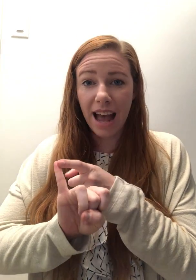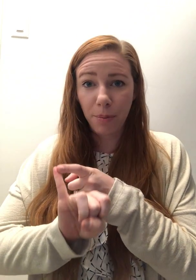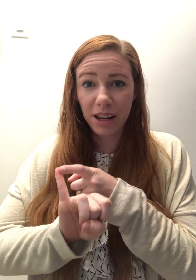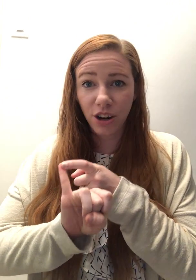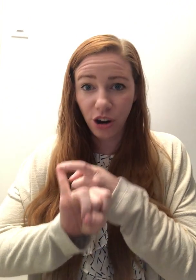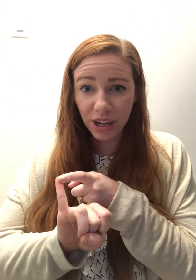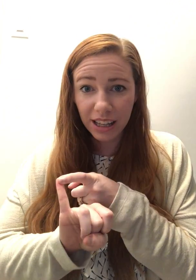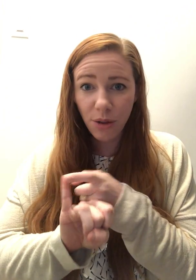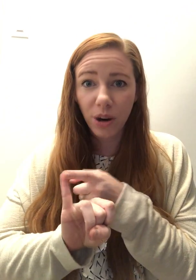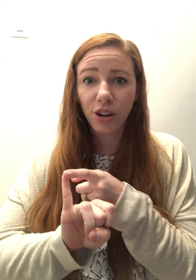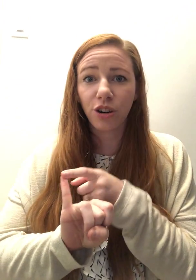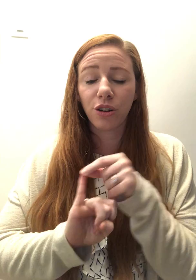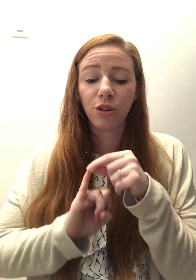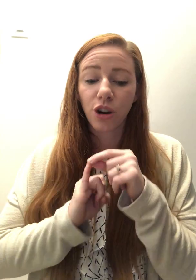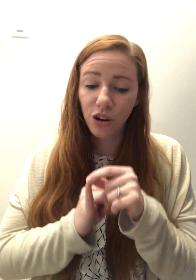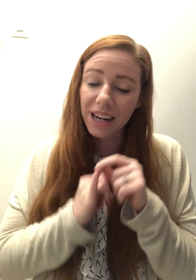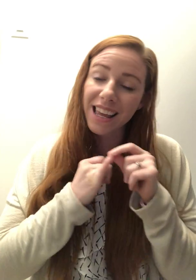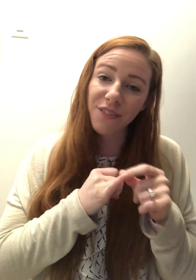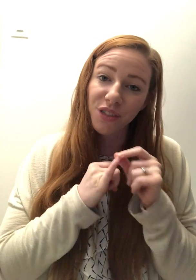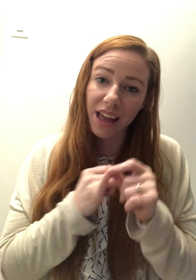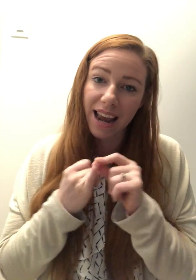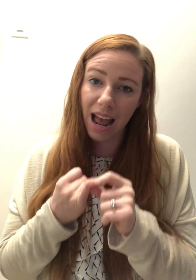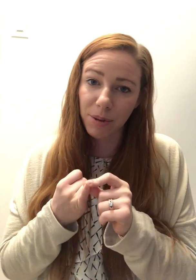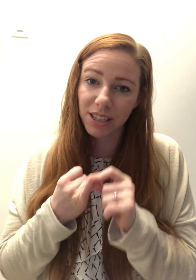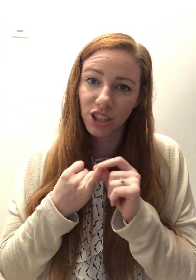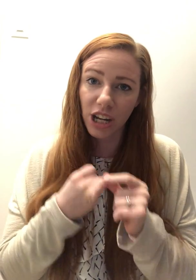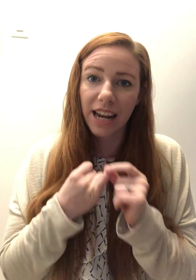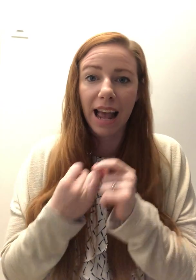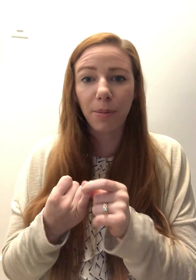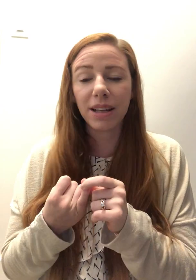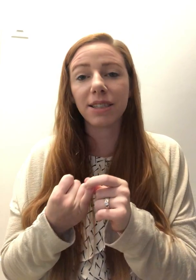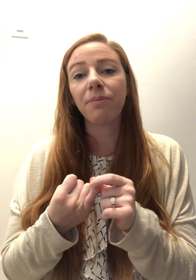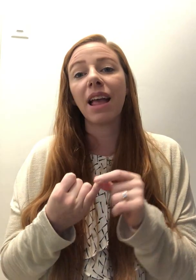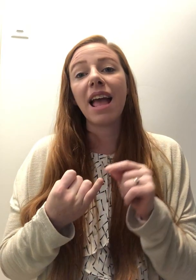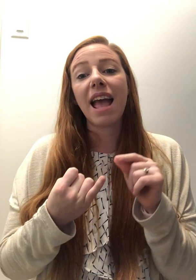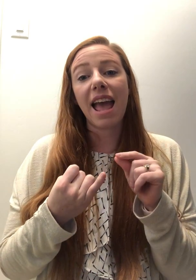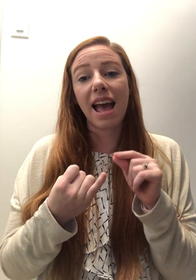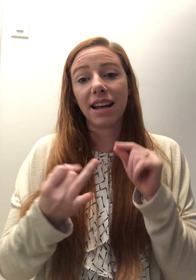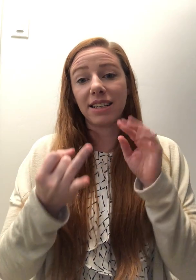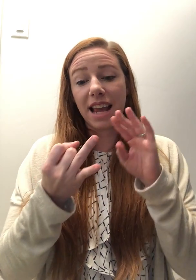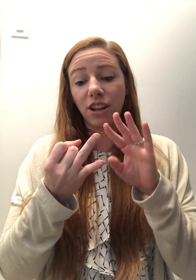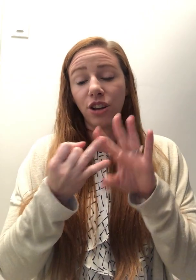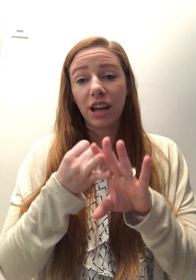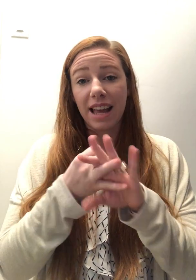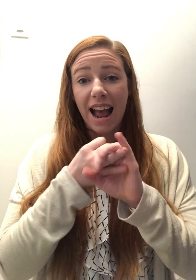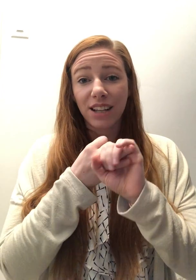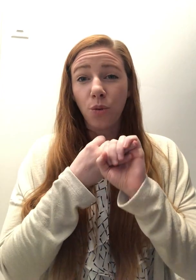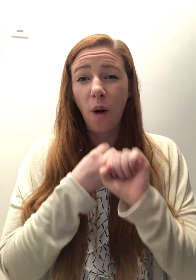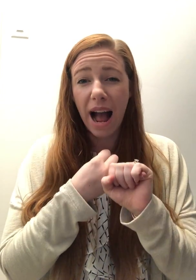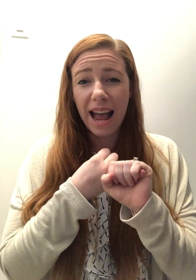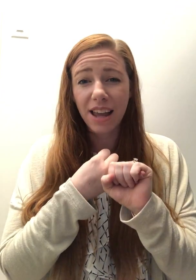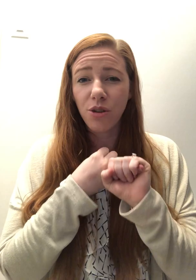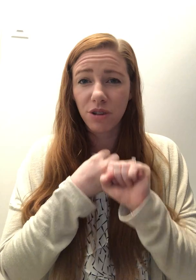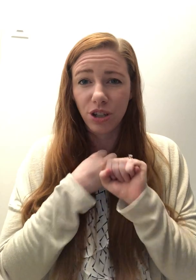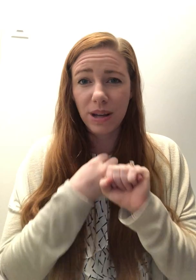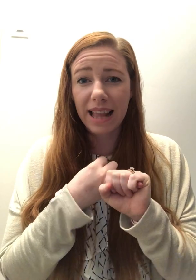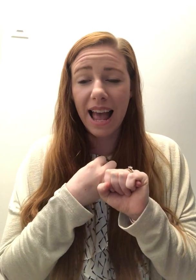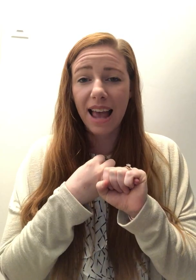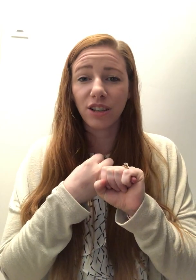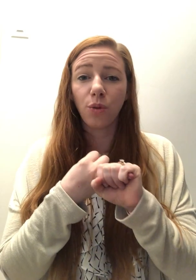happening currently, what are your current if-then habits and chain habits, and take a look and ask why you are doing that, and so